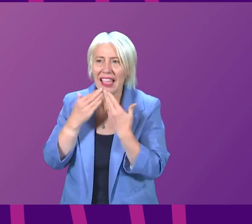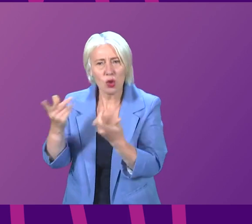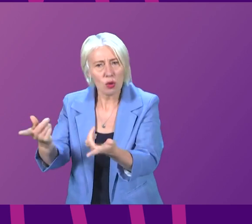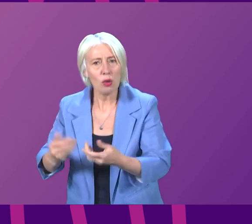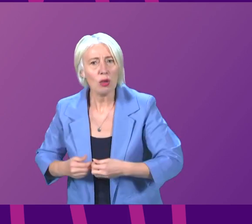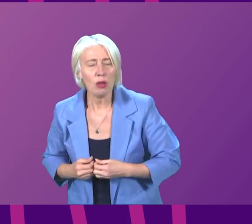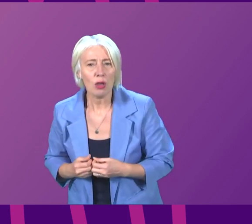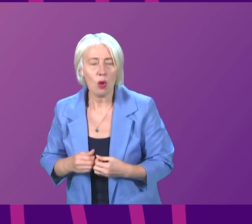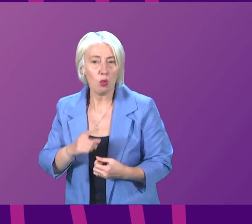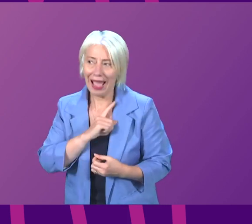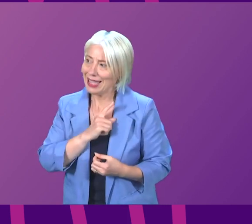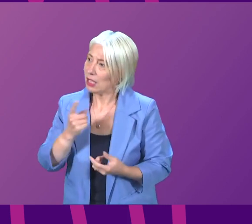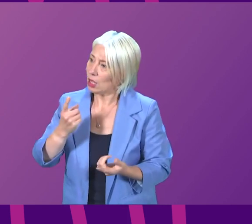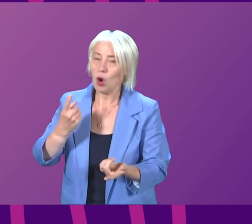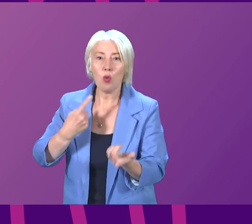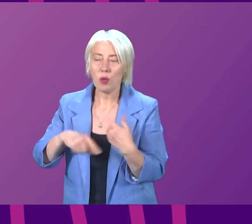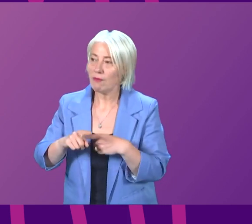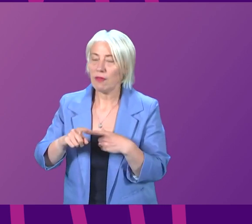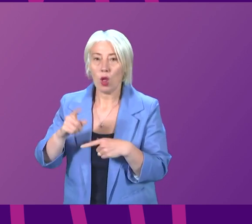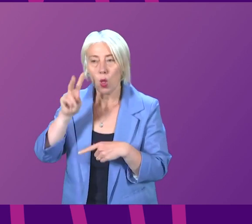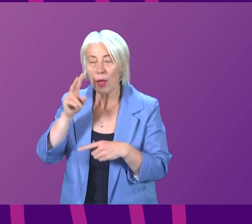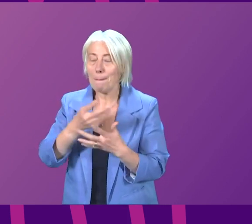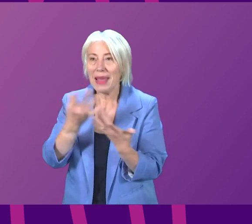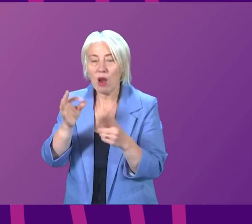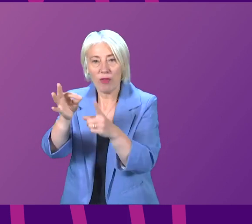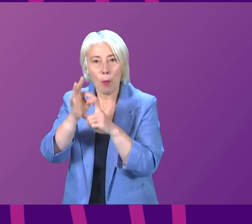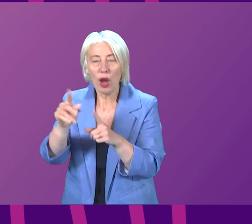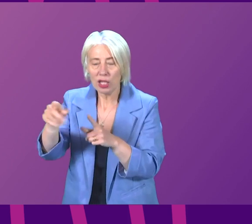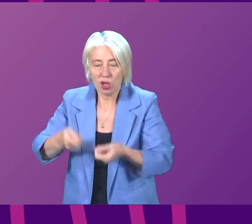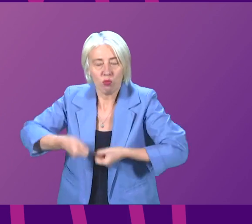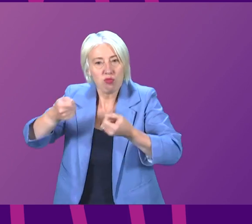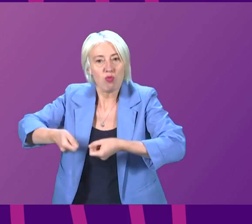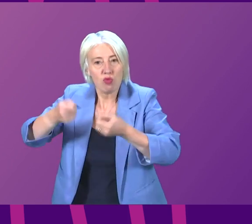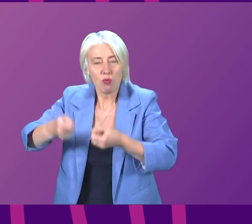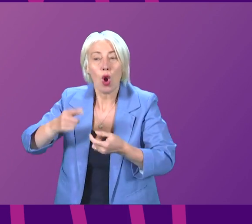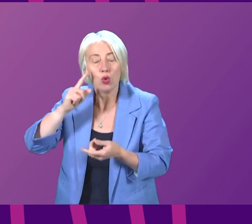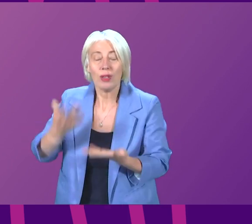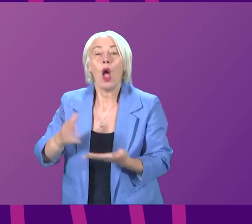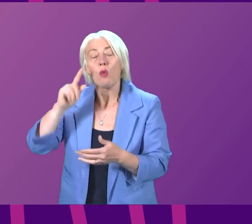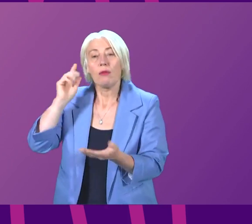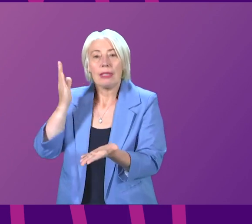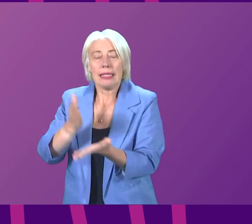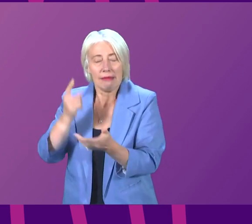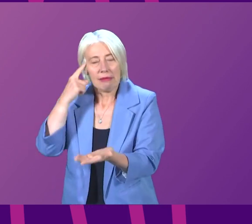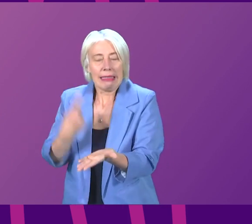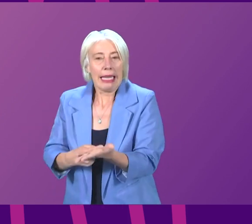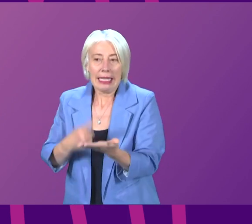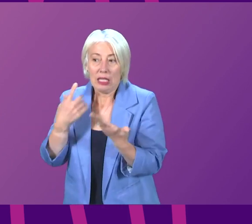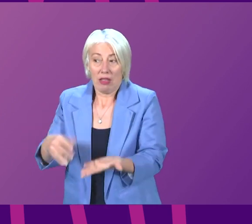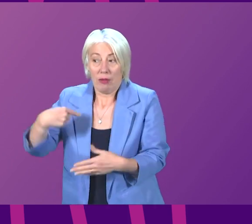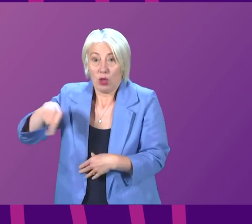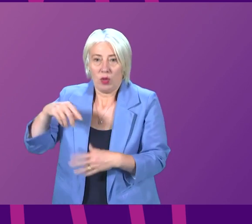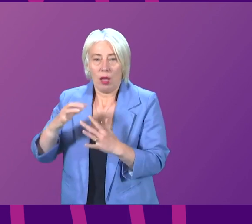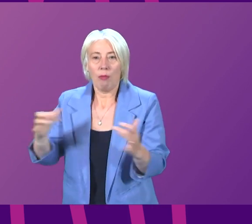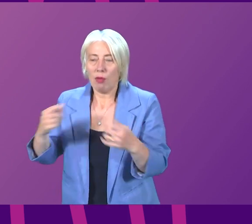because we have taken account of many of the points that she has made in reaching the decision that we announced to Parliament earlier this week